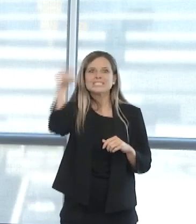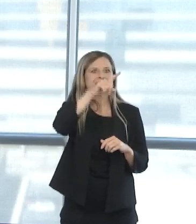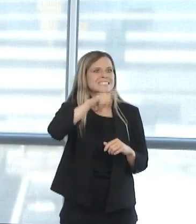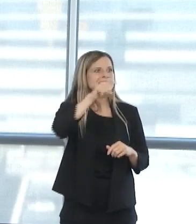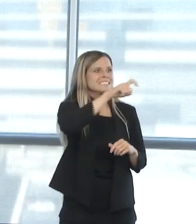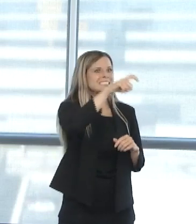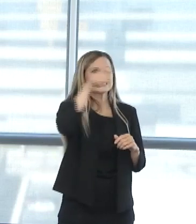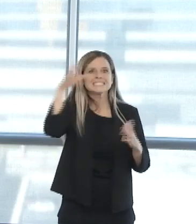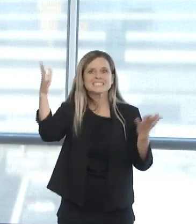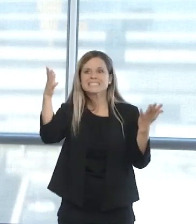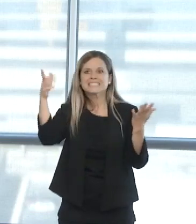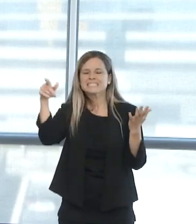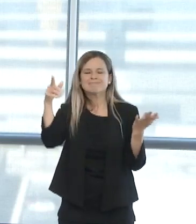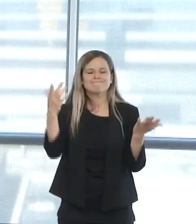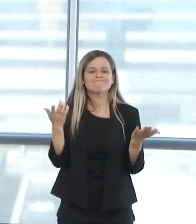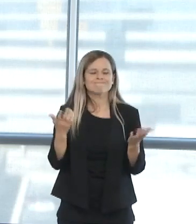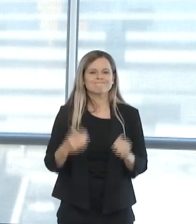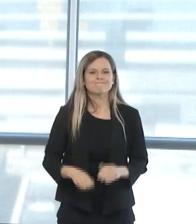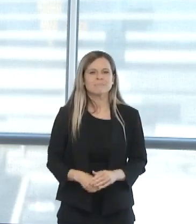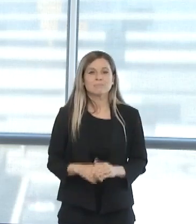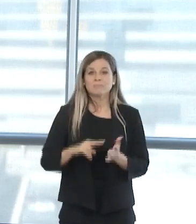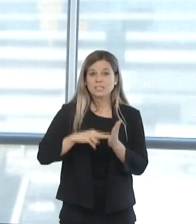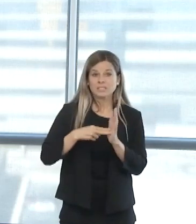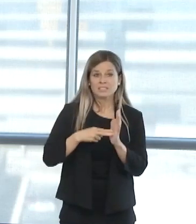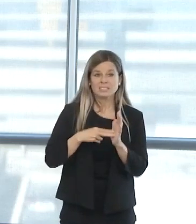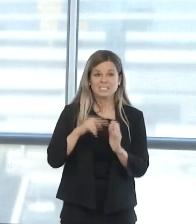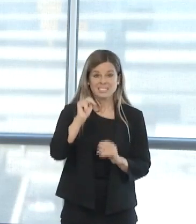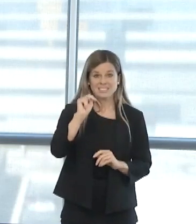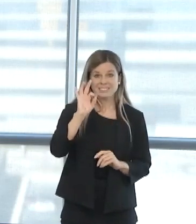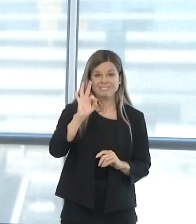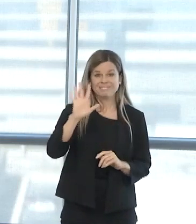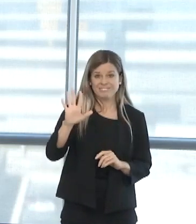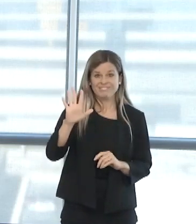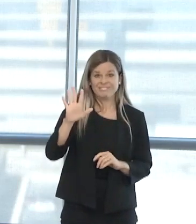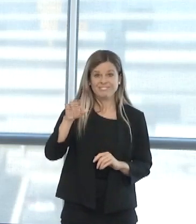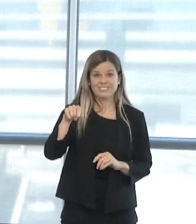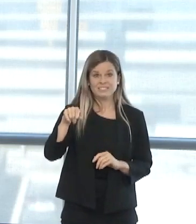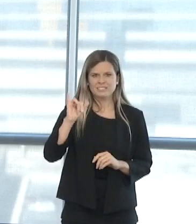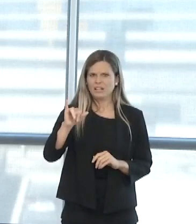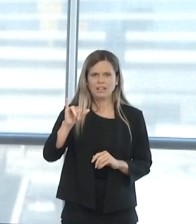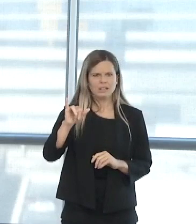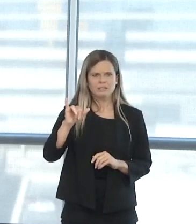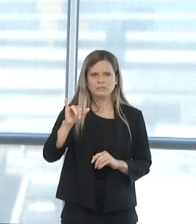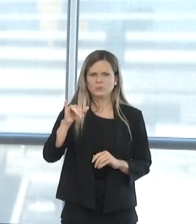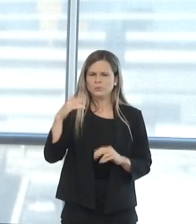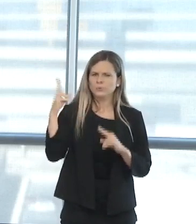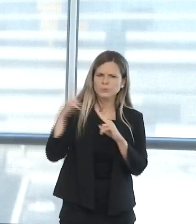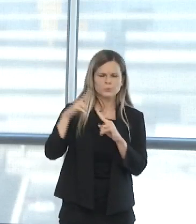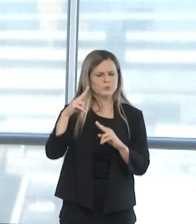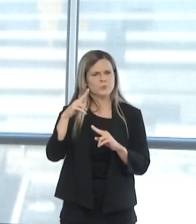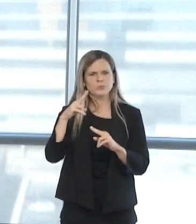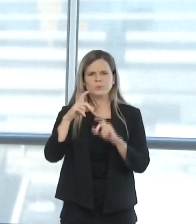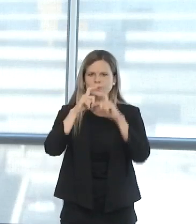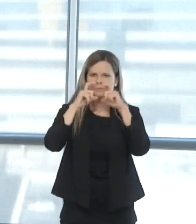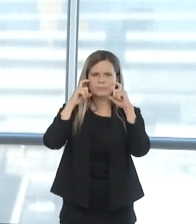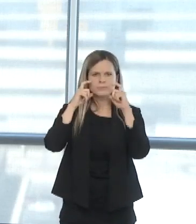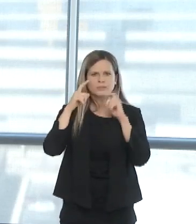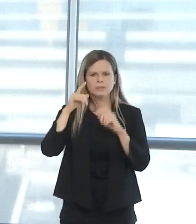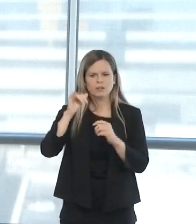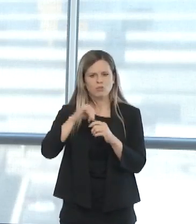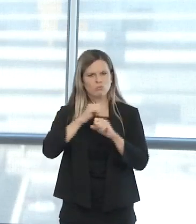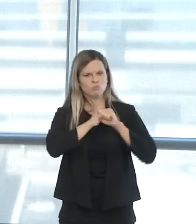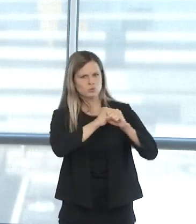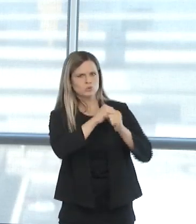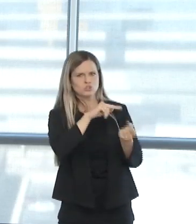N95 masks, for example, are the recommended protective masks for healthcare workers. For example, they can